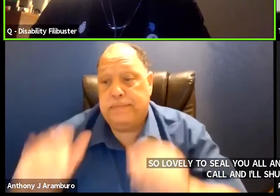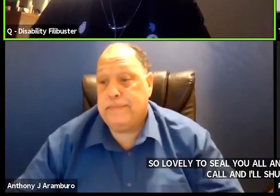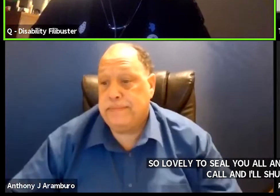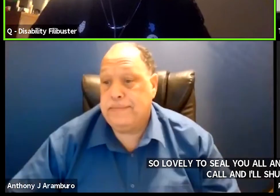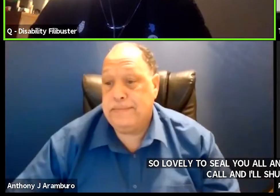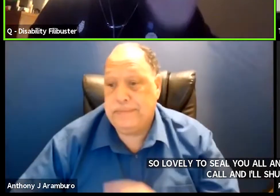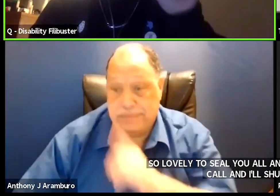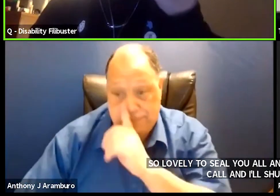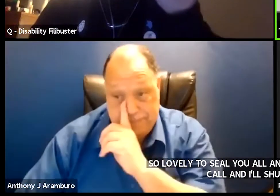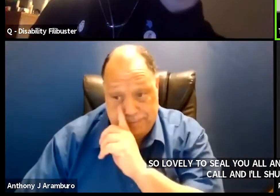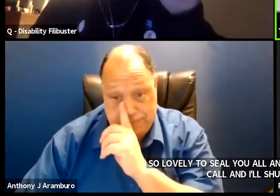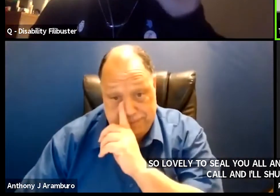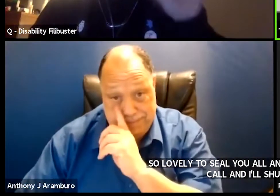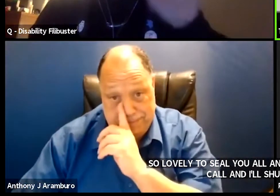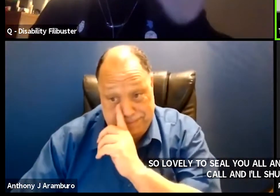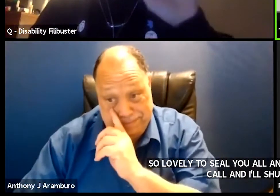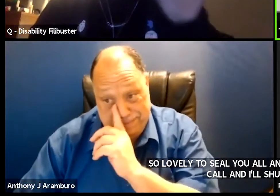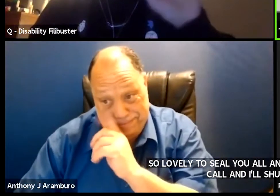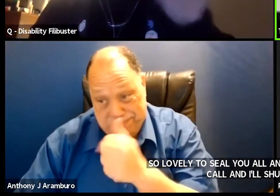you you